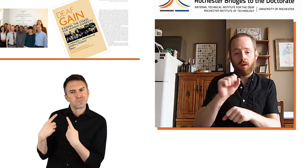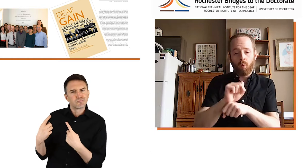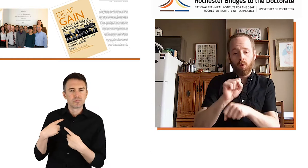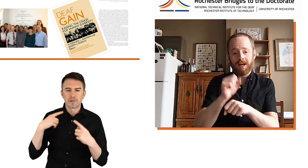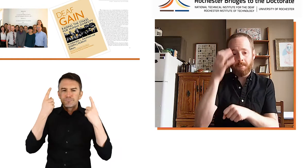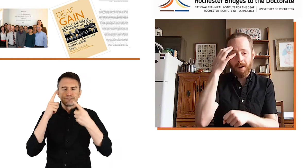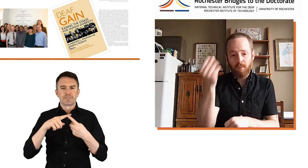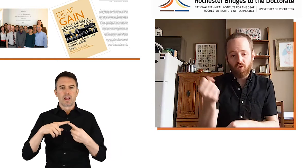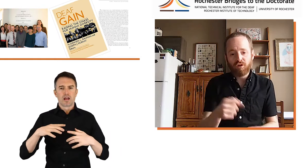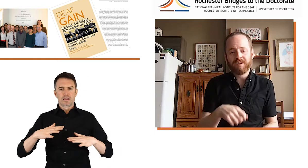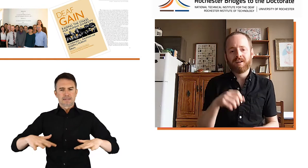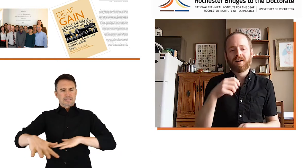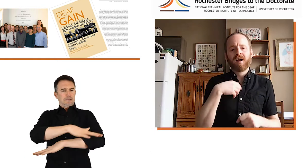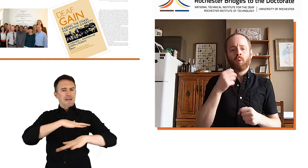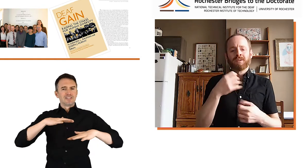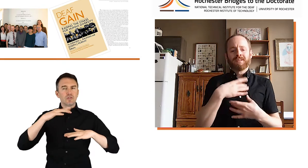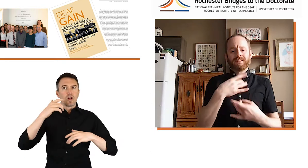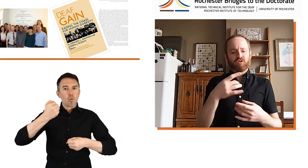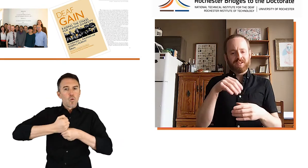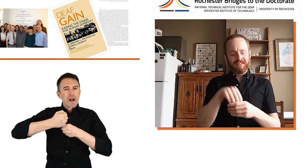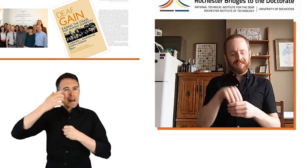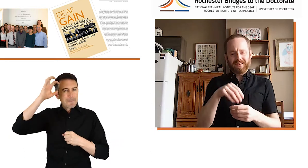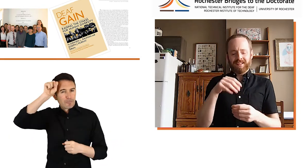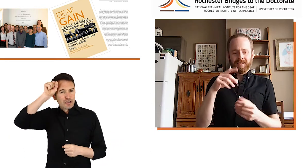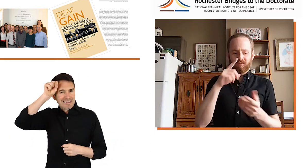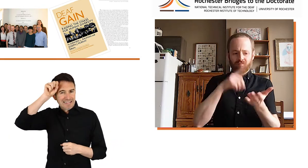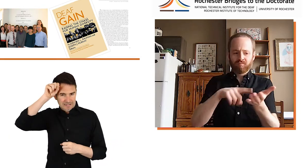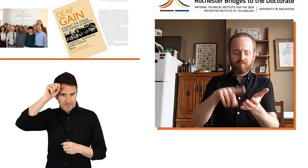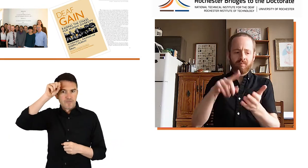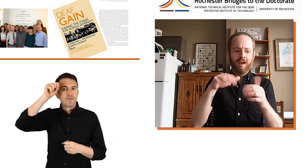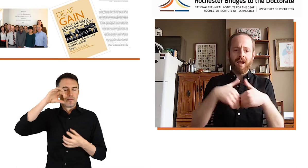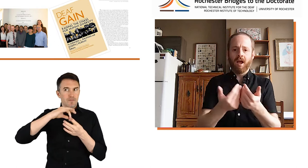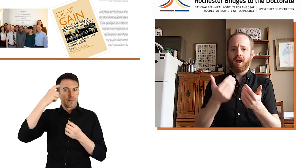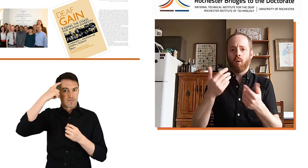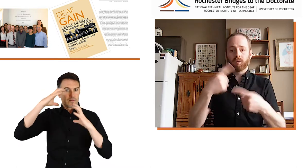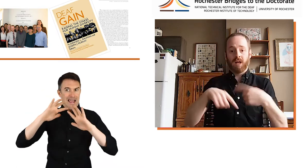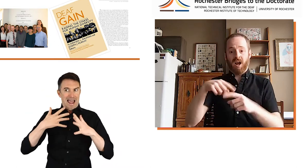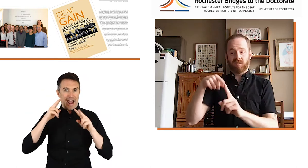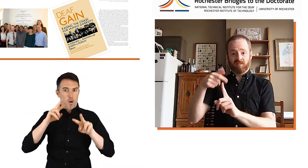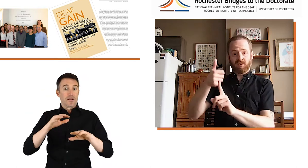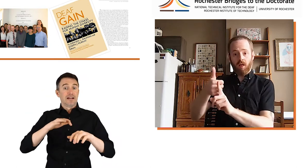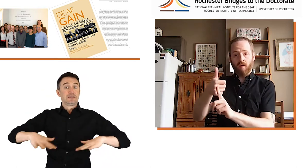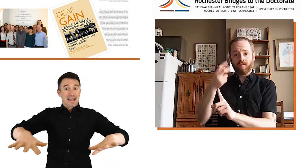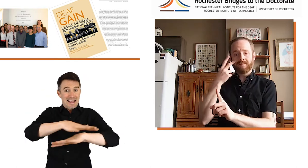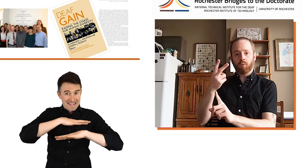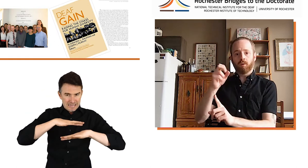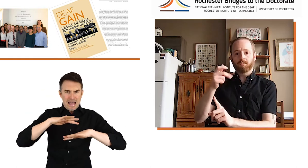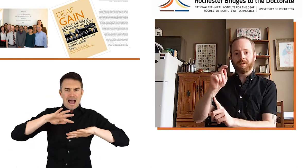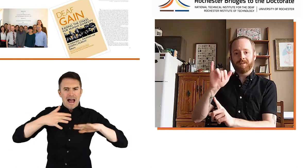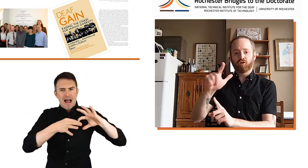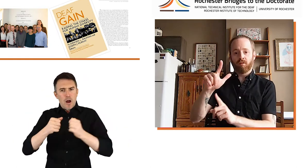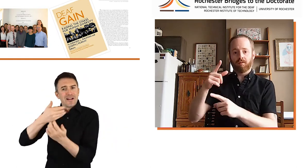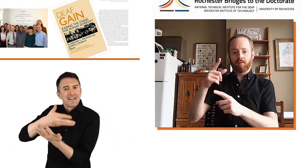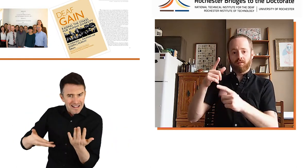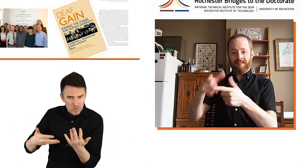that I was specifically interested in spatial working memory. I was very interested in learning how sign language itself,